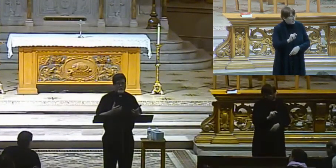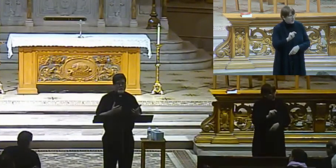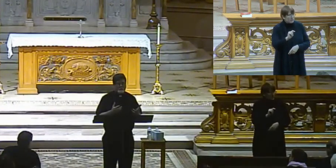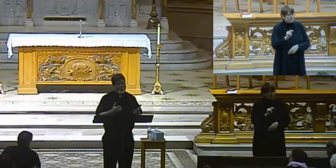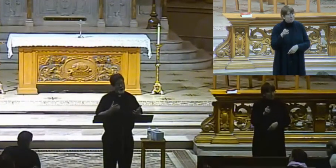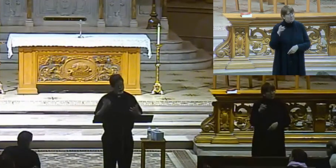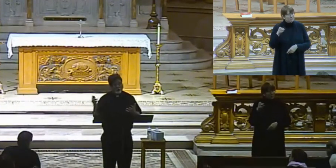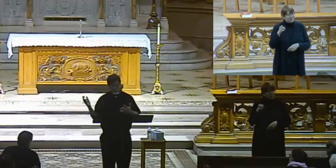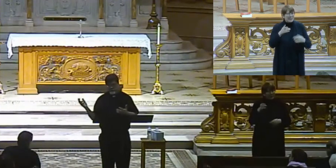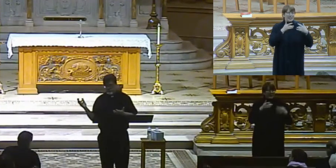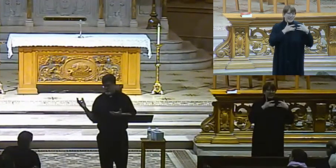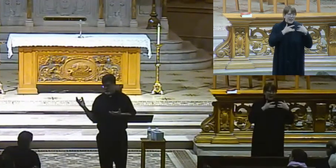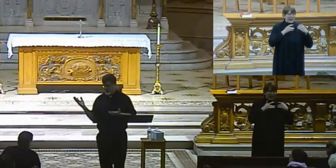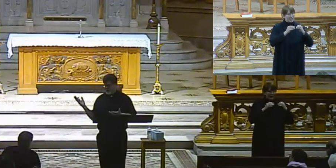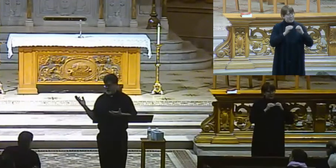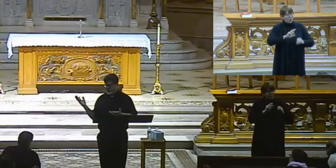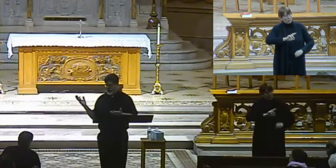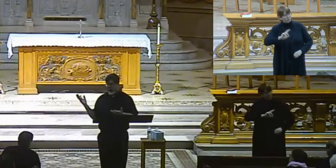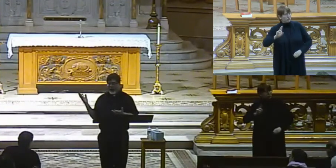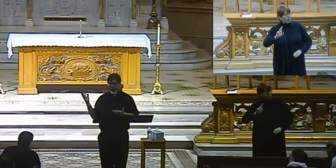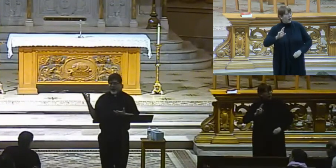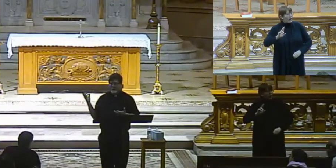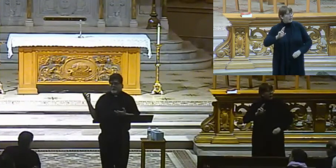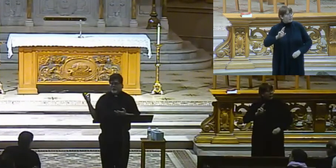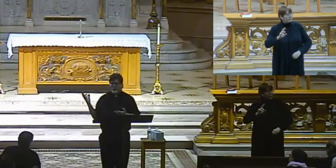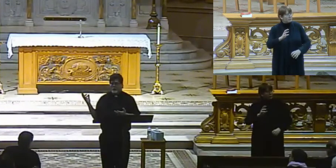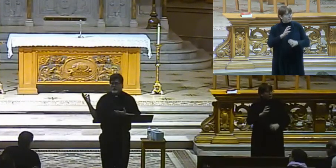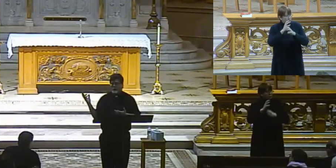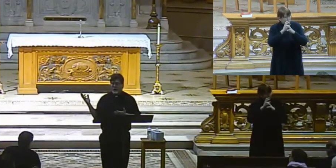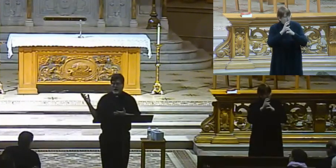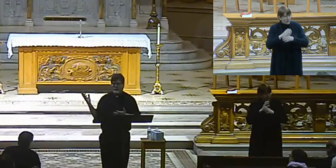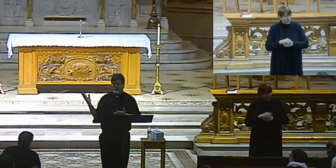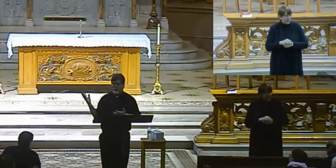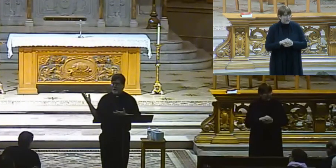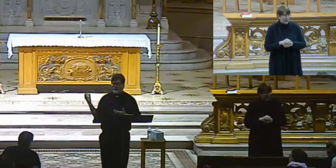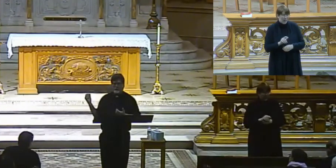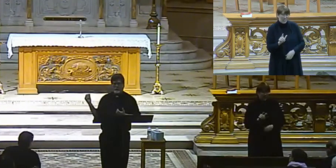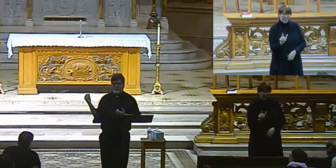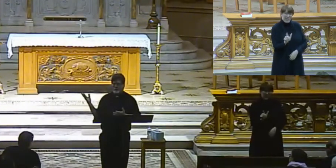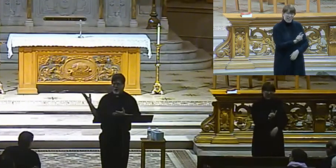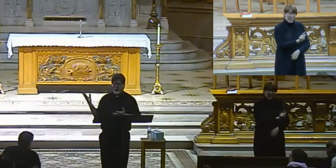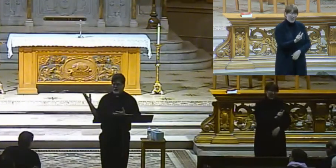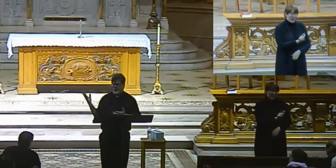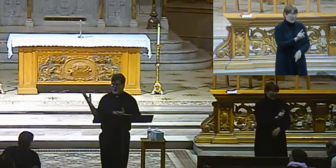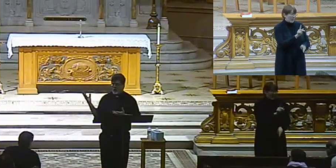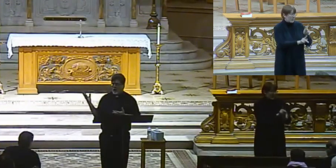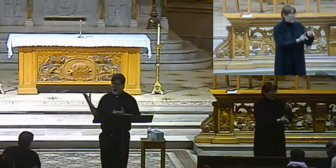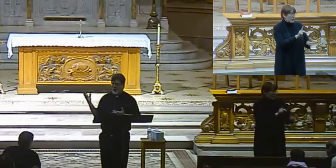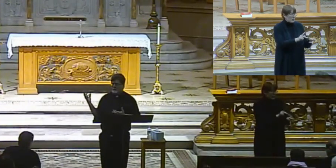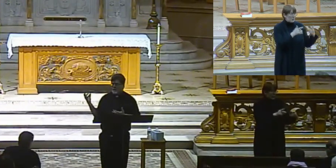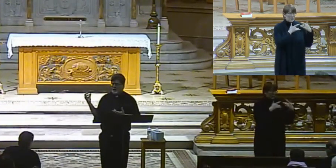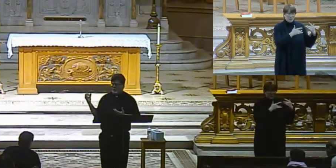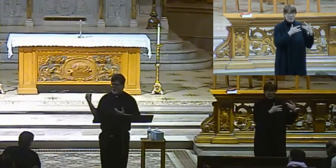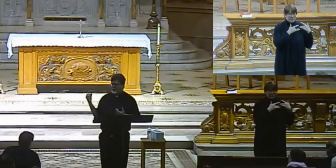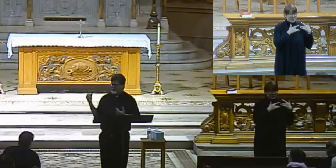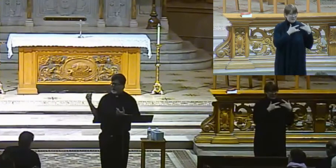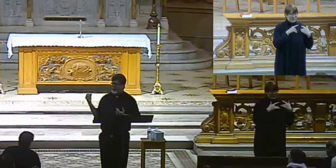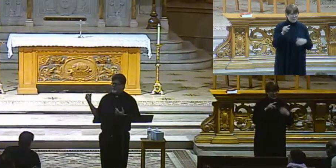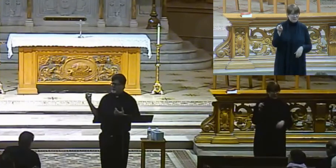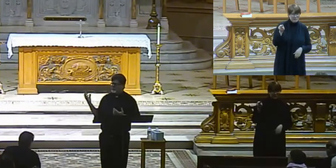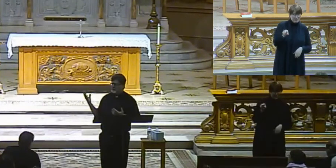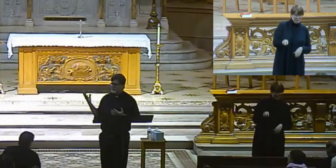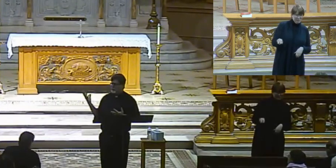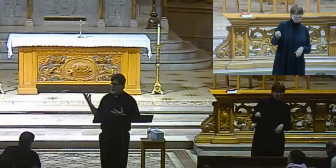more conservative, right? And those who were on the left often expressed a real